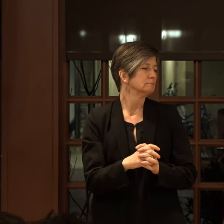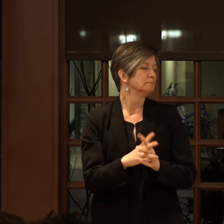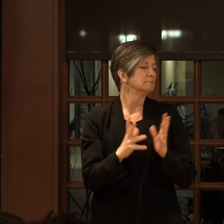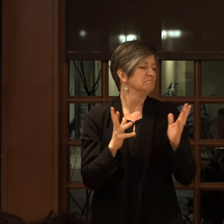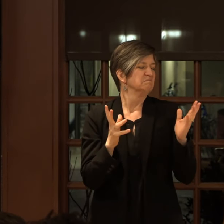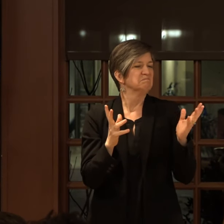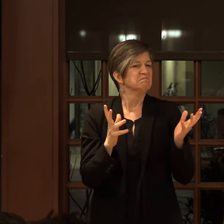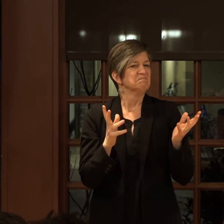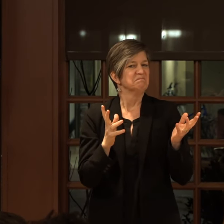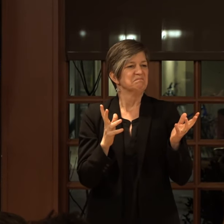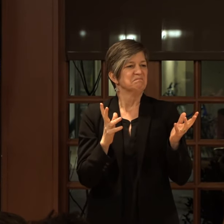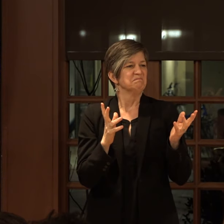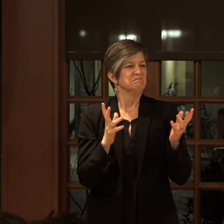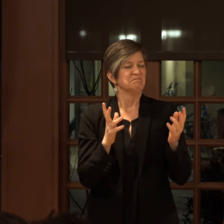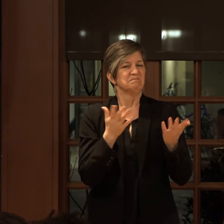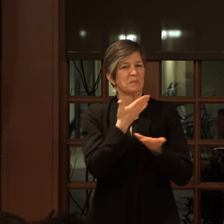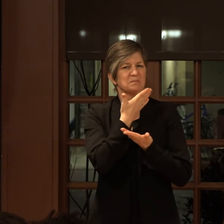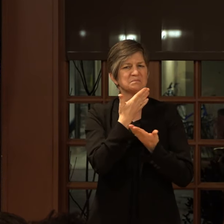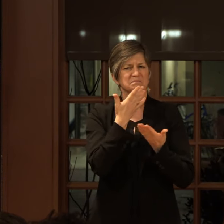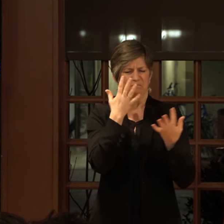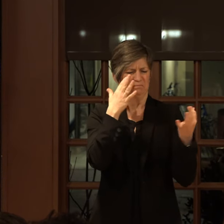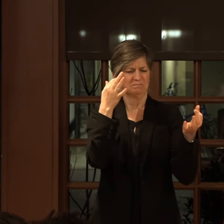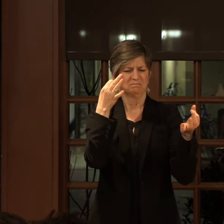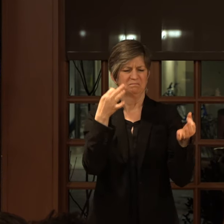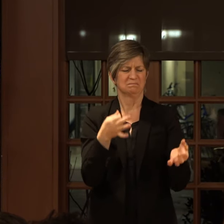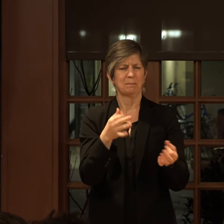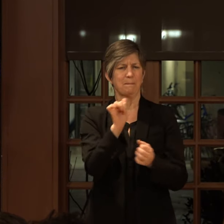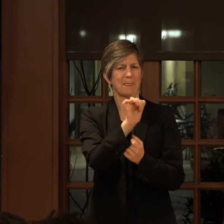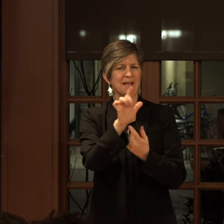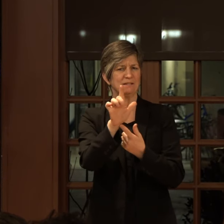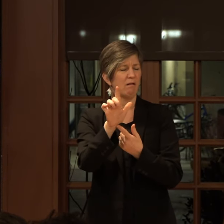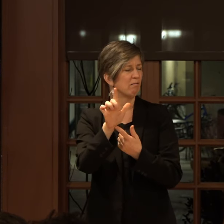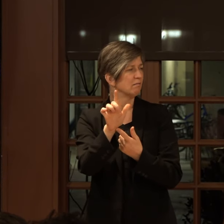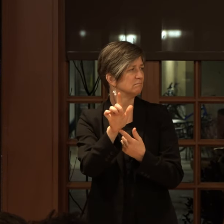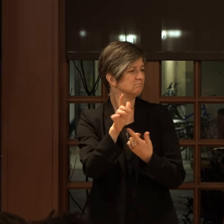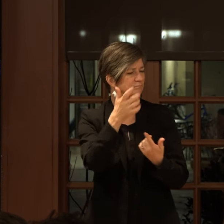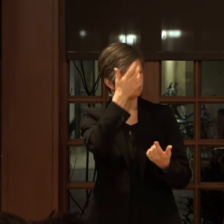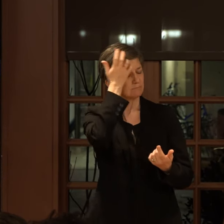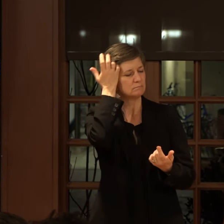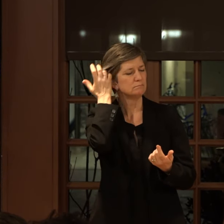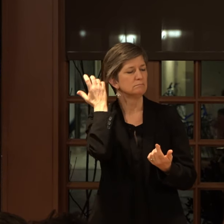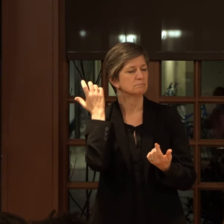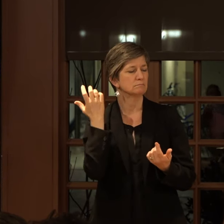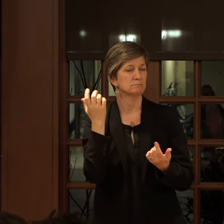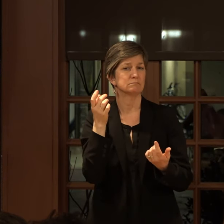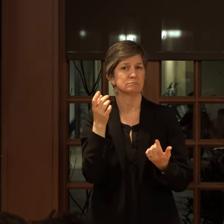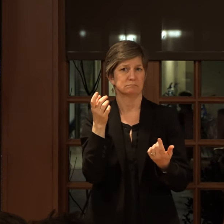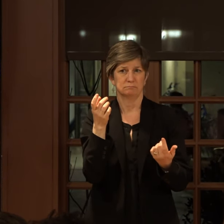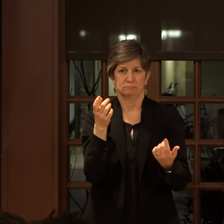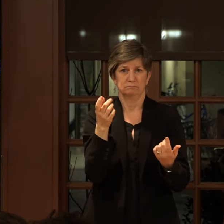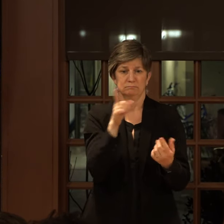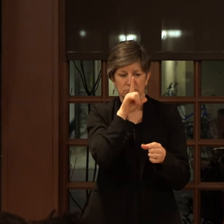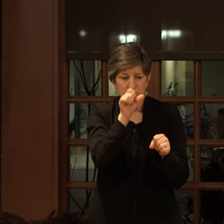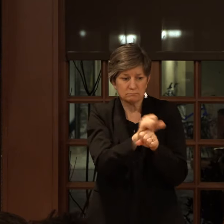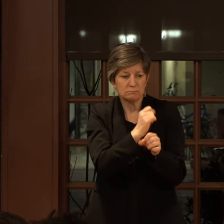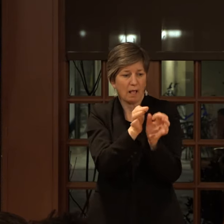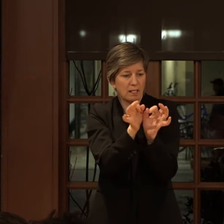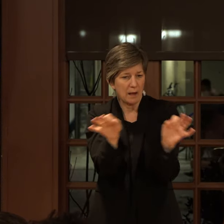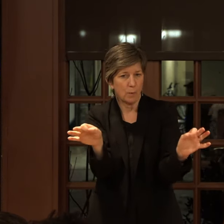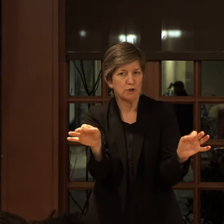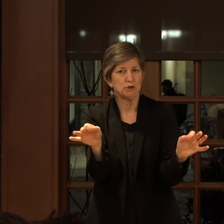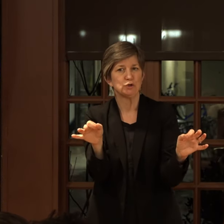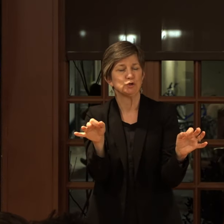So yeah, I mean, I don't think that there's any question that ASL is a legitimate language,